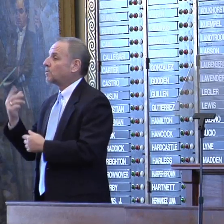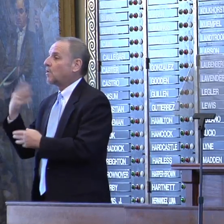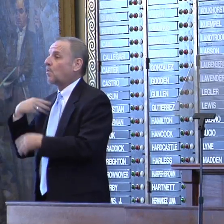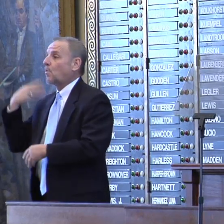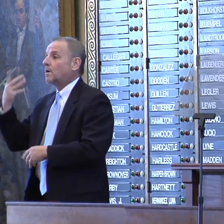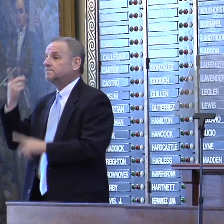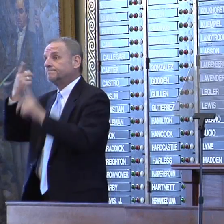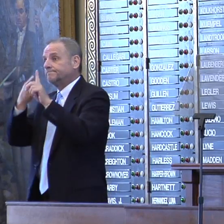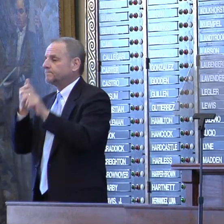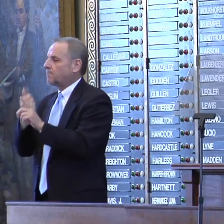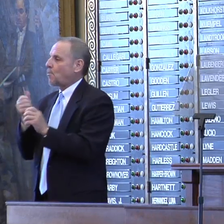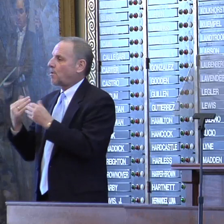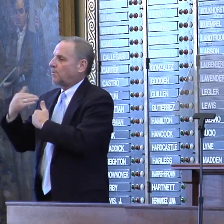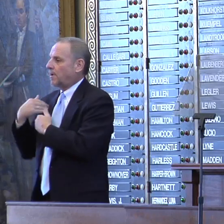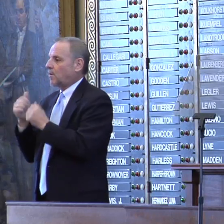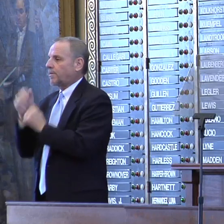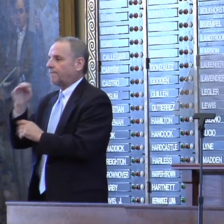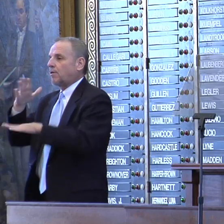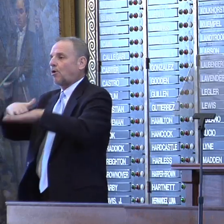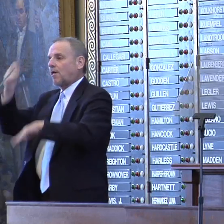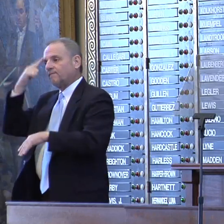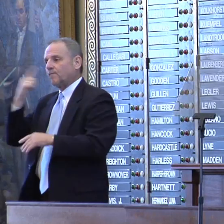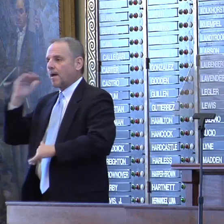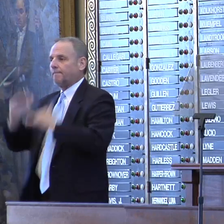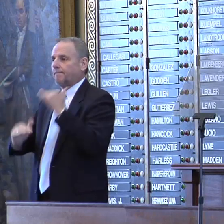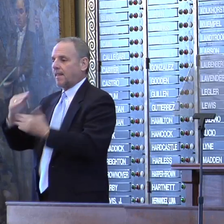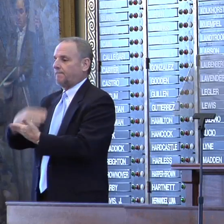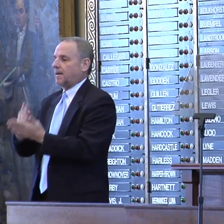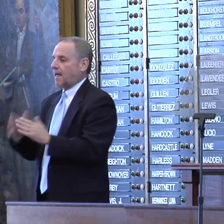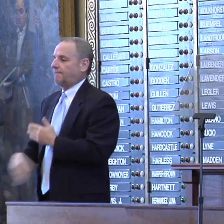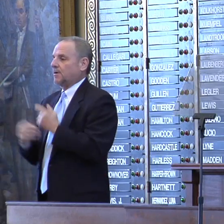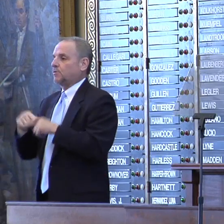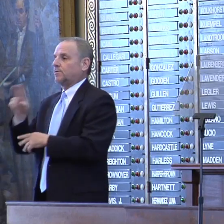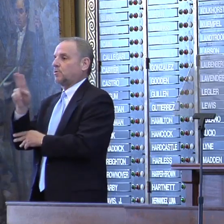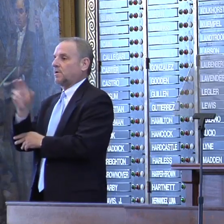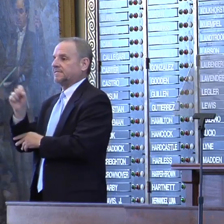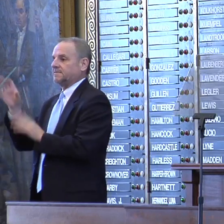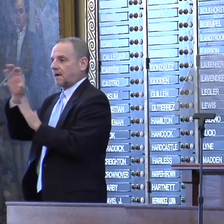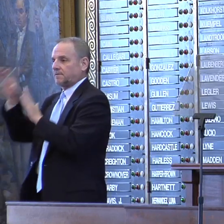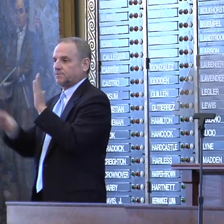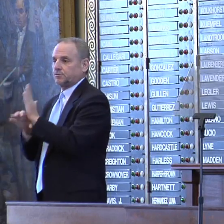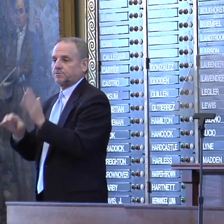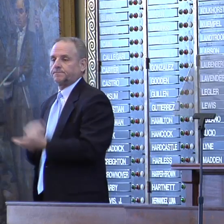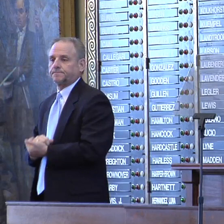more accountable with a bill calling for a balanced budget amendment to the United States Constitution.